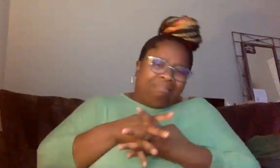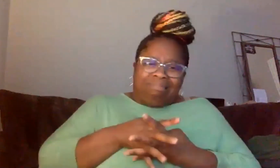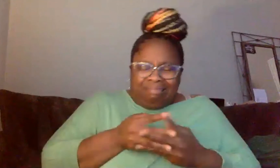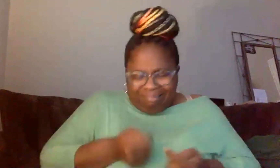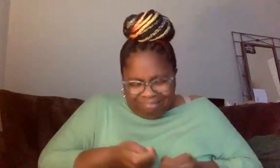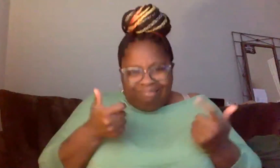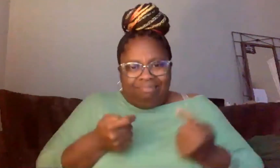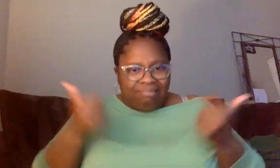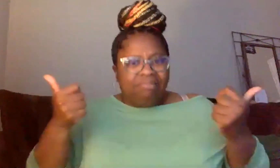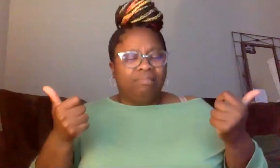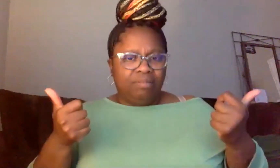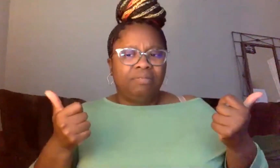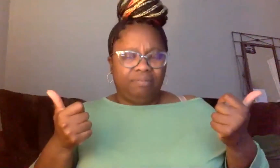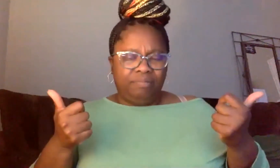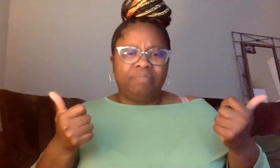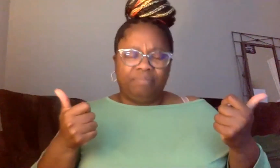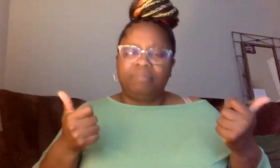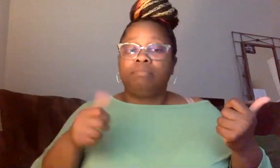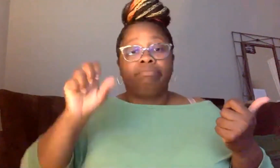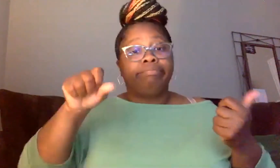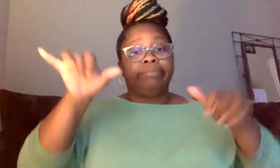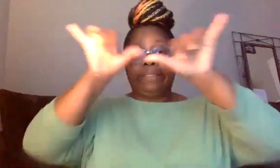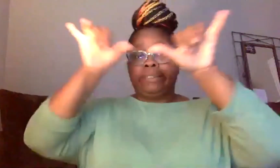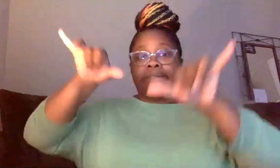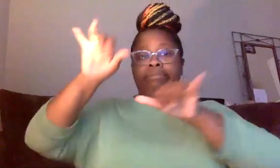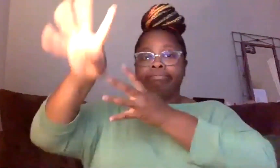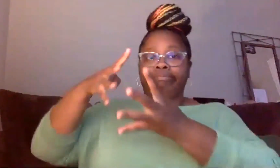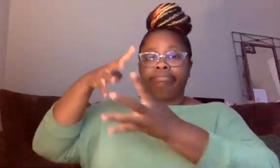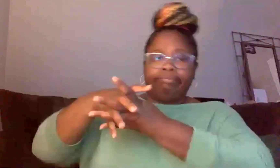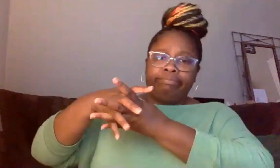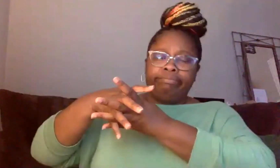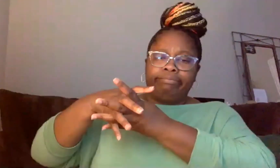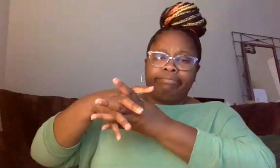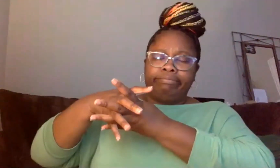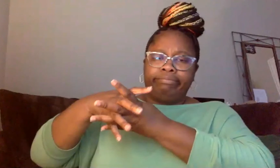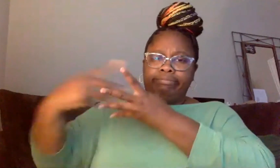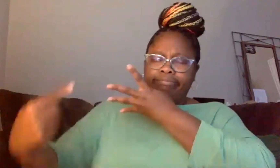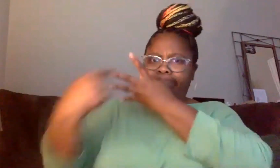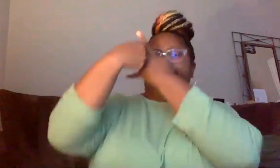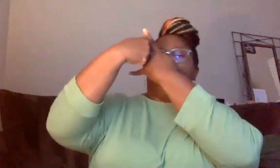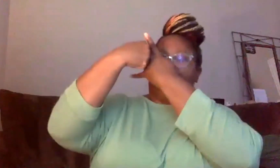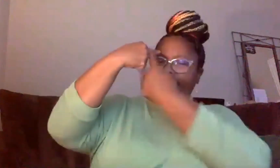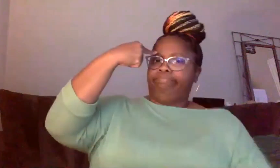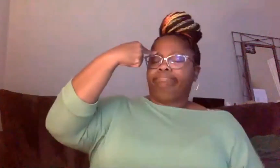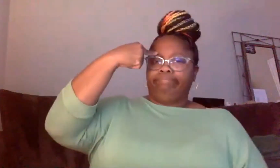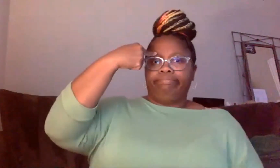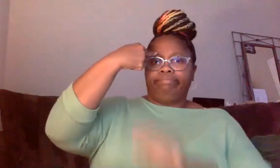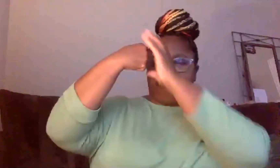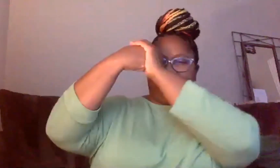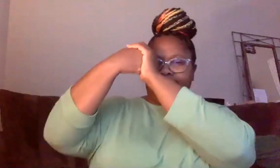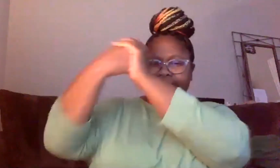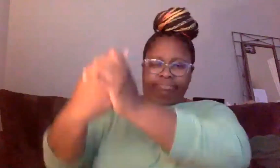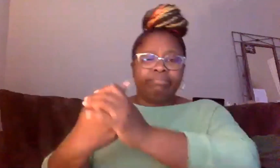um, you know, it's, it's, it's systemic inculcation. That's what I would call it, you know, so we just, that's what we're up against.